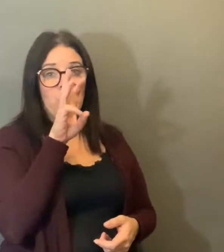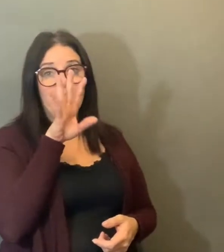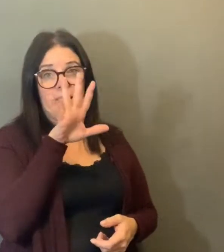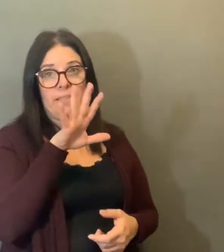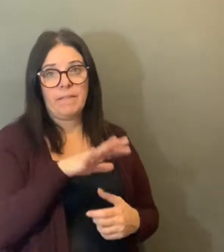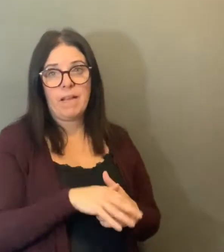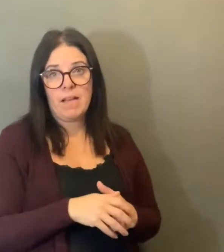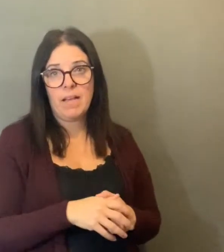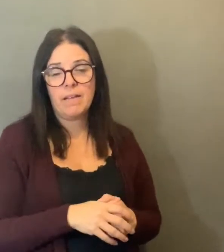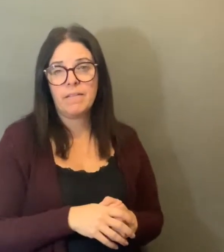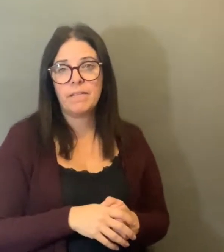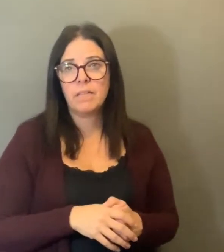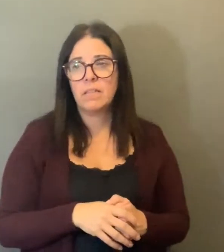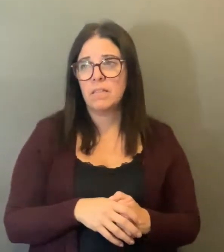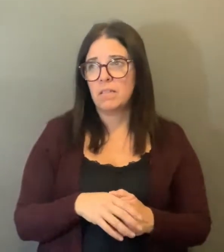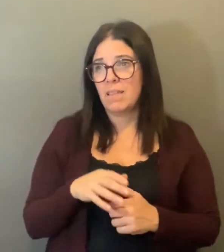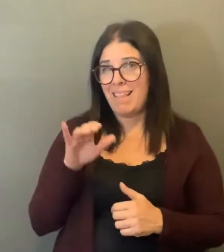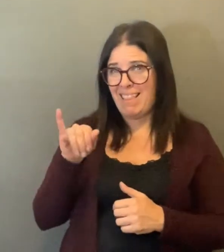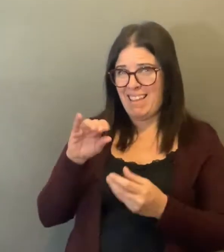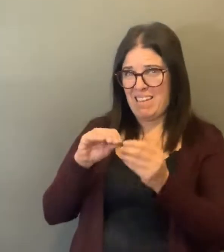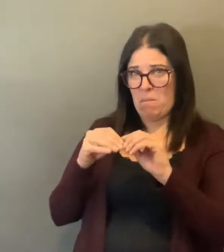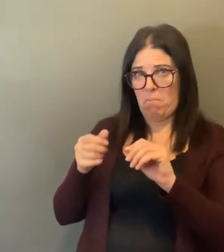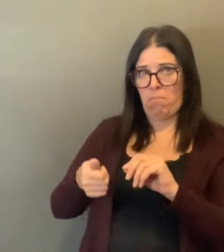365 tests that are currently pending.